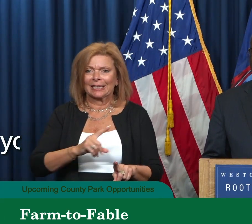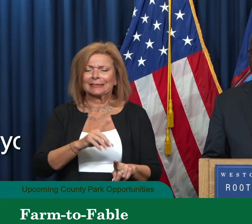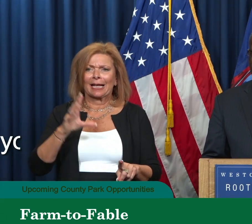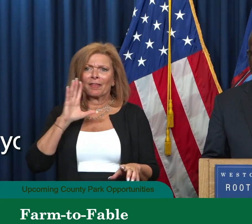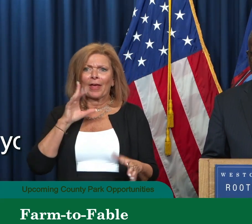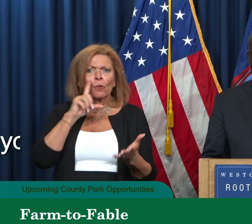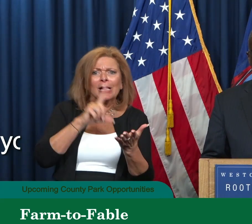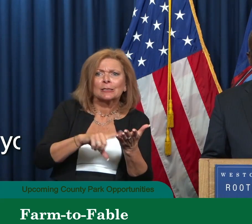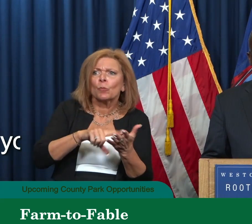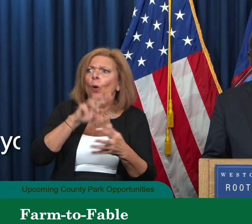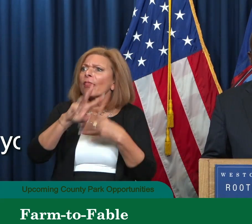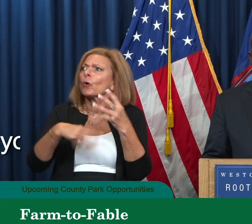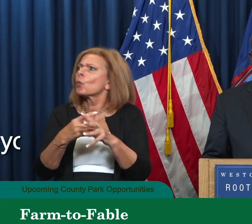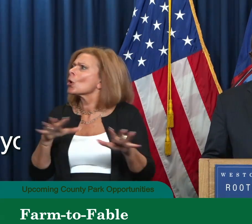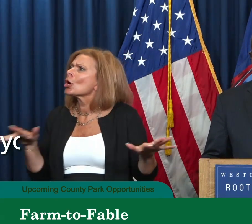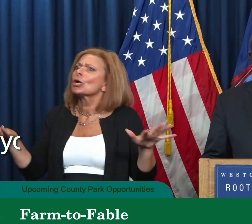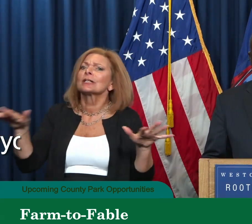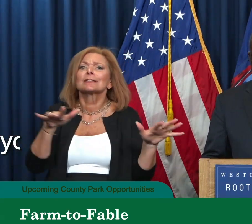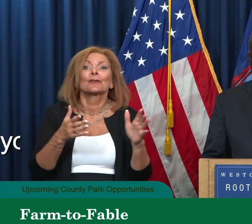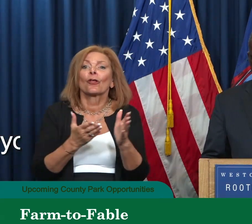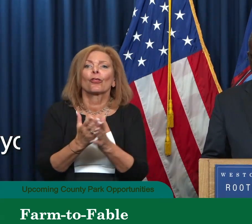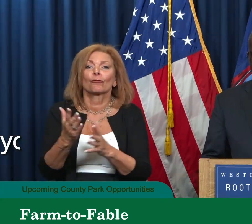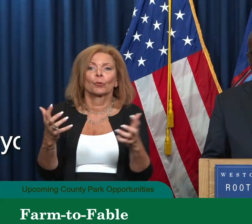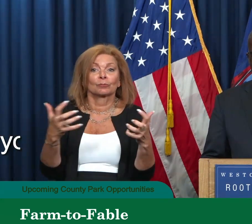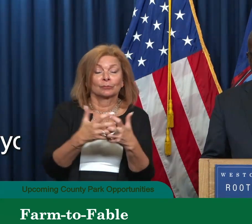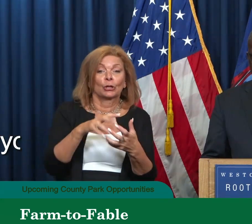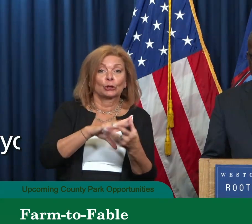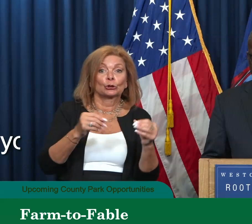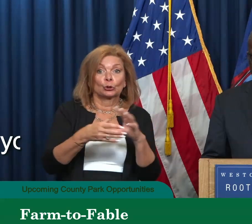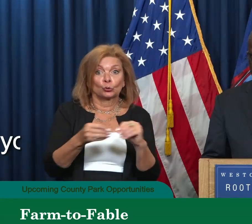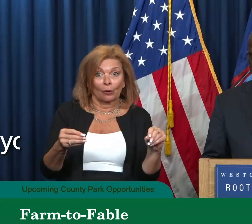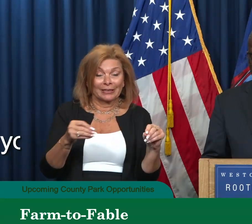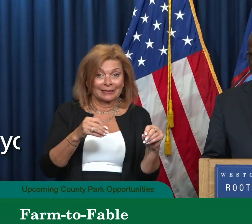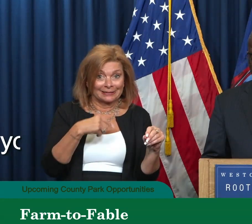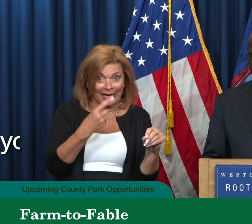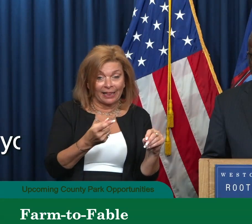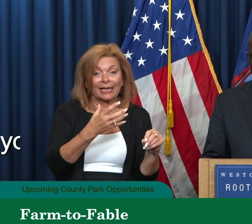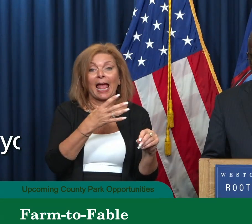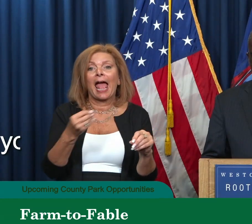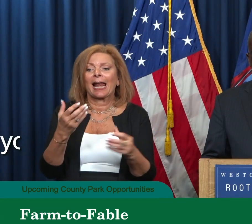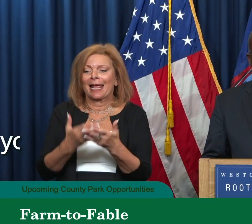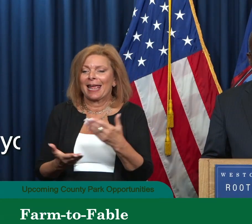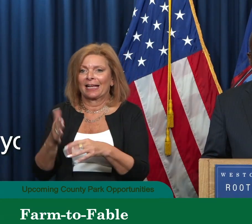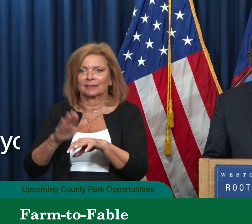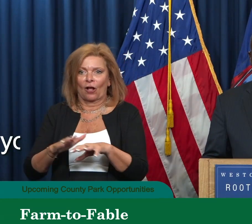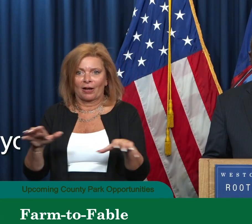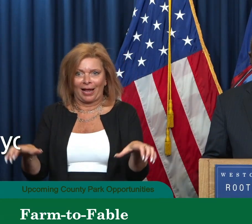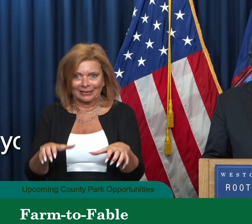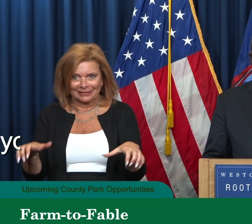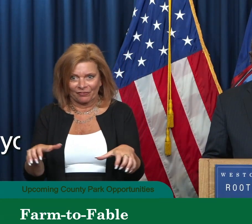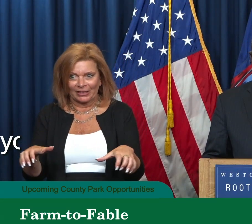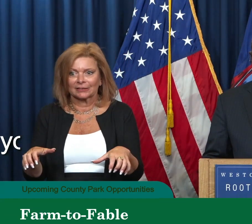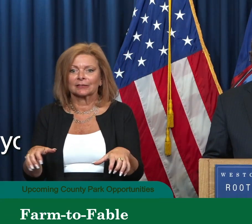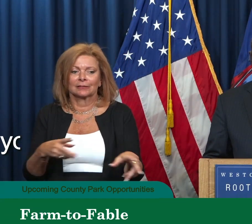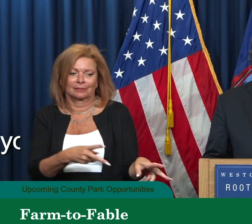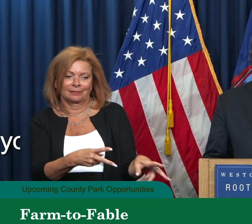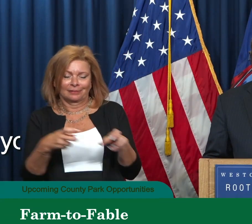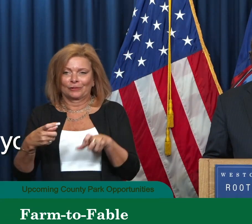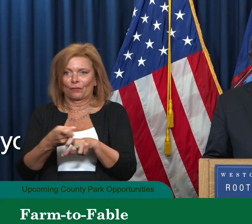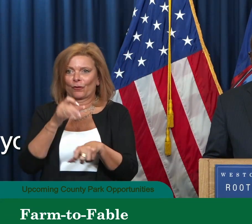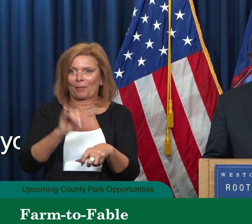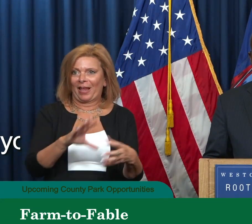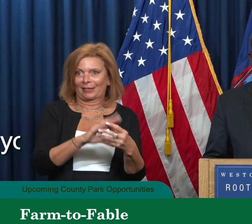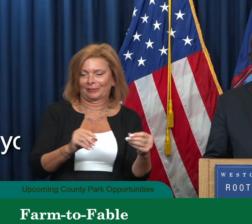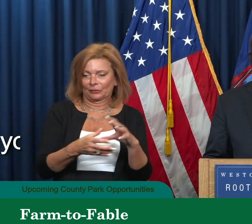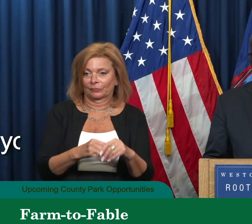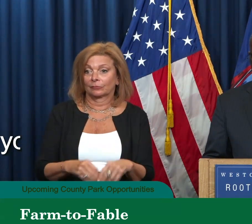around them through combining storytelling with hands on activities on the farm straight from a tail. Registration from